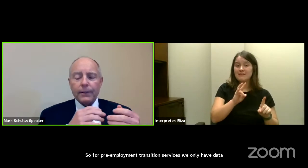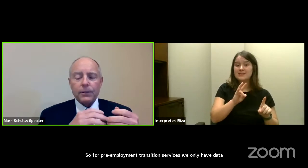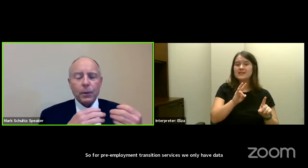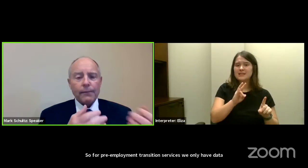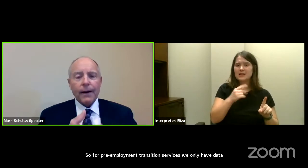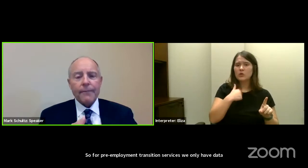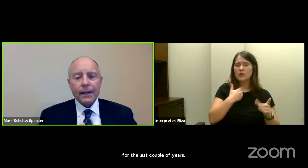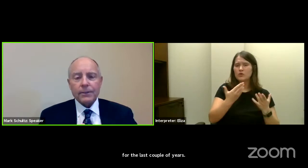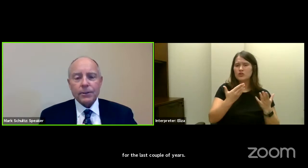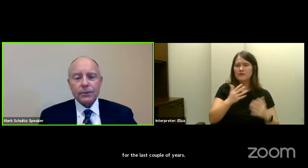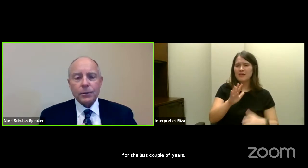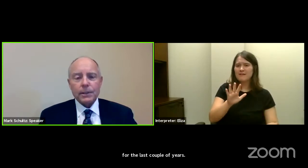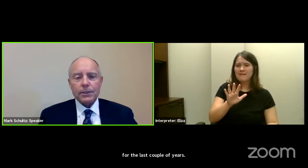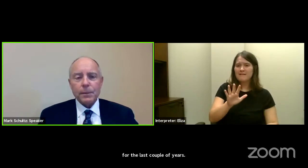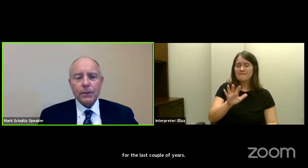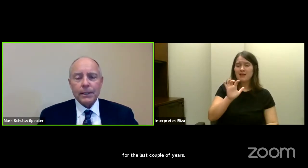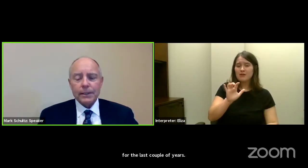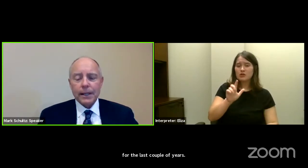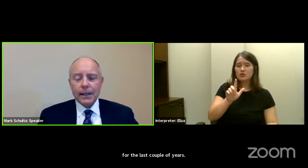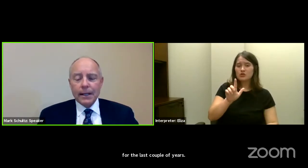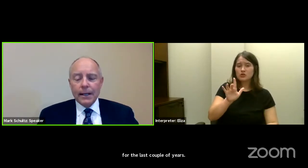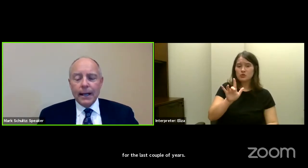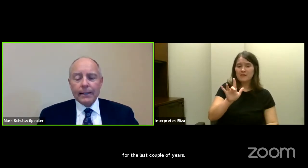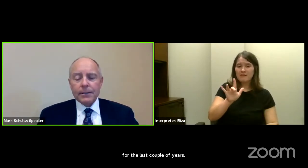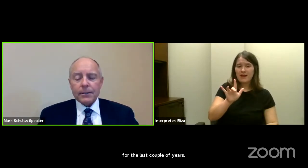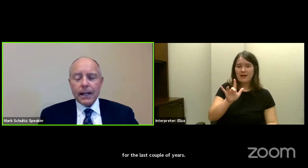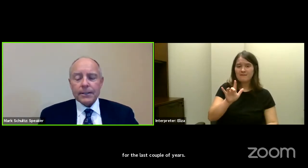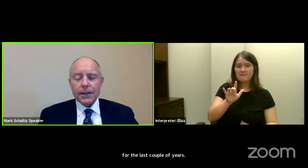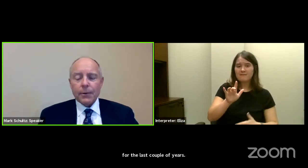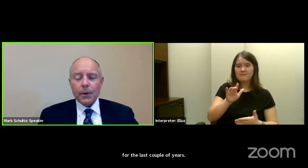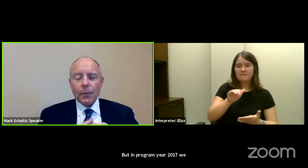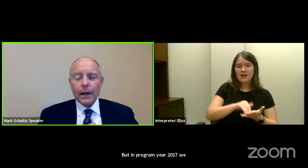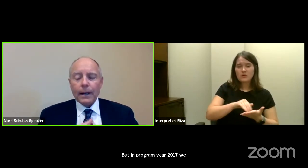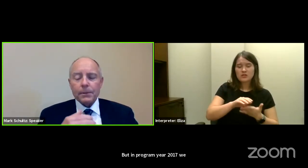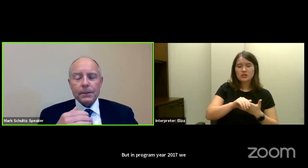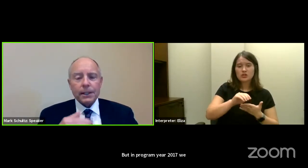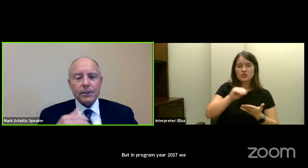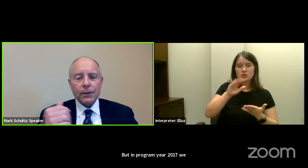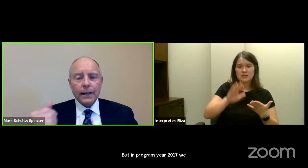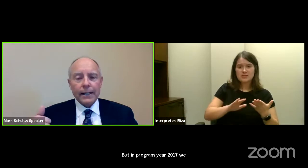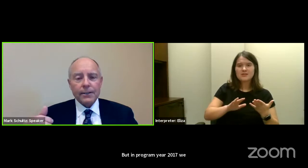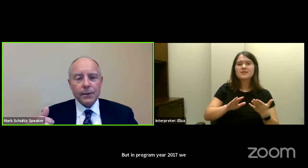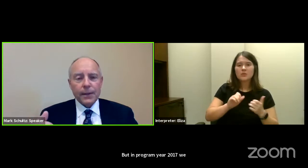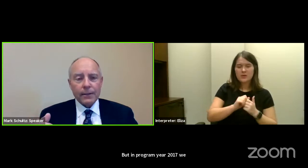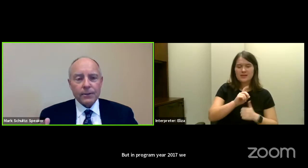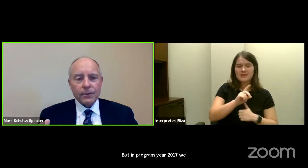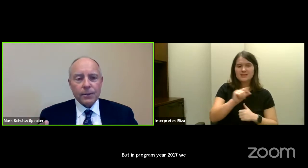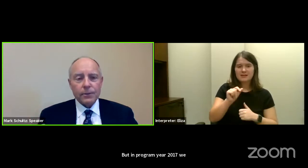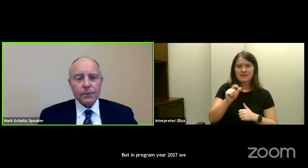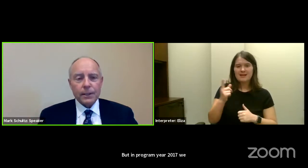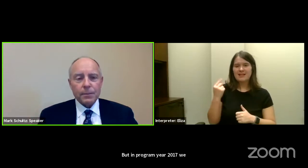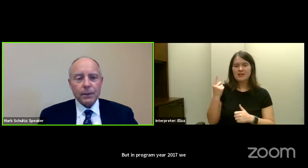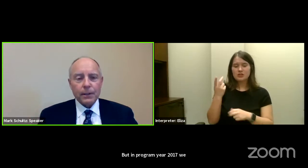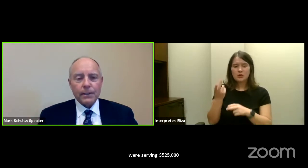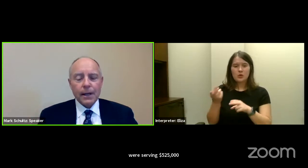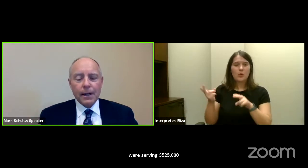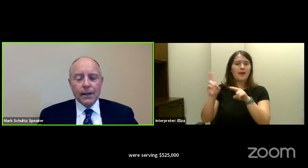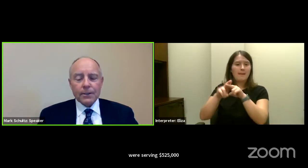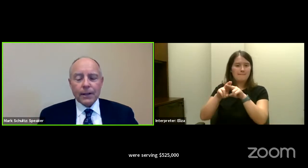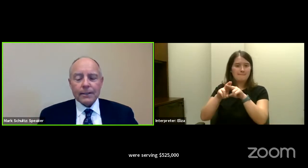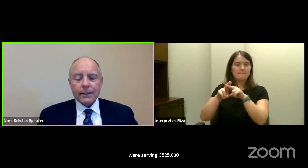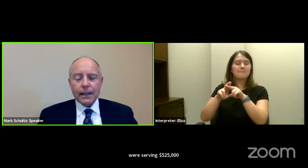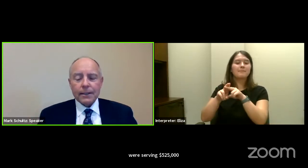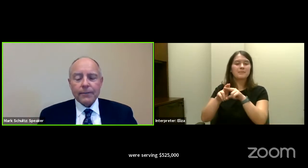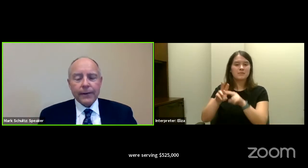serving 525,000 students with disabilities. And just last year, it went up to 682,000 students with disabilities.